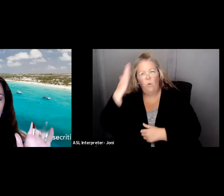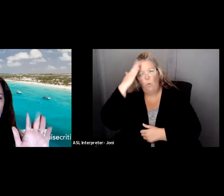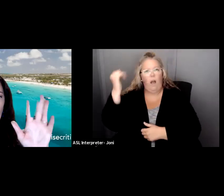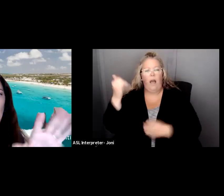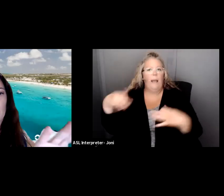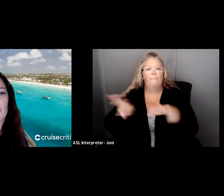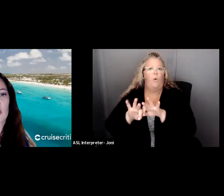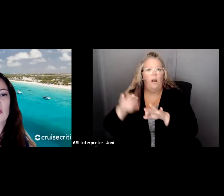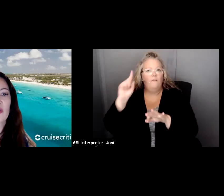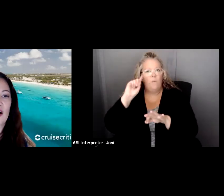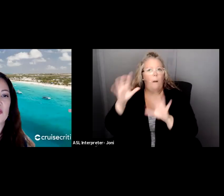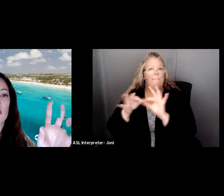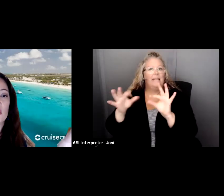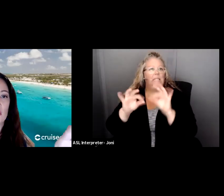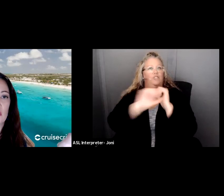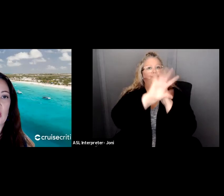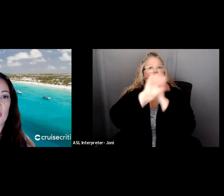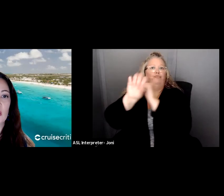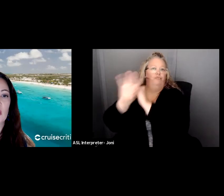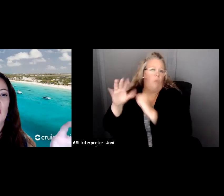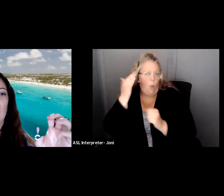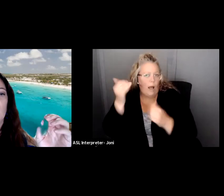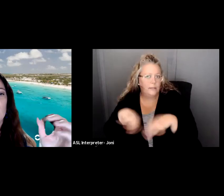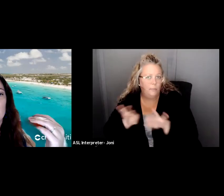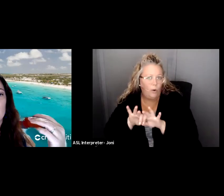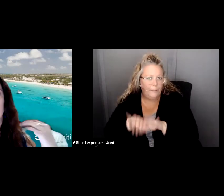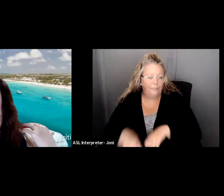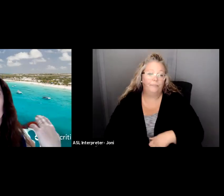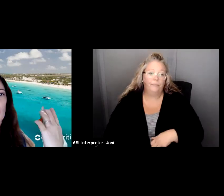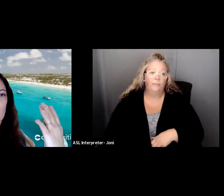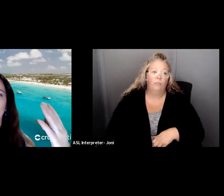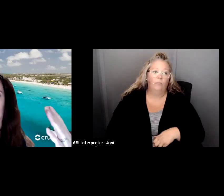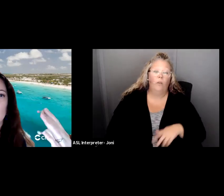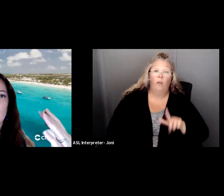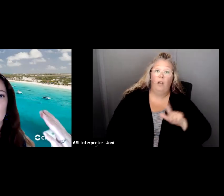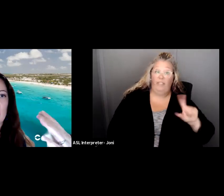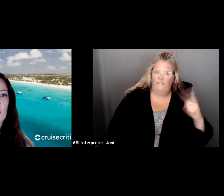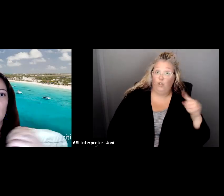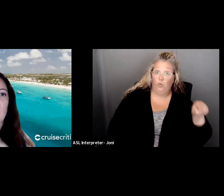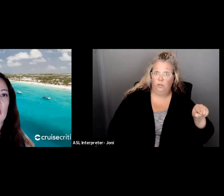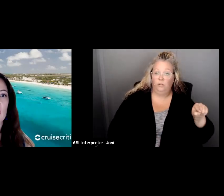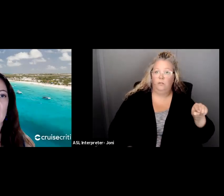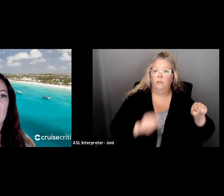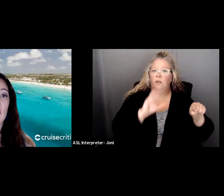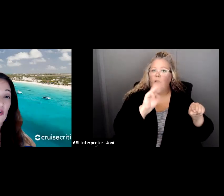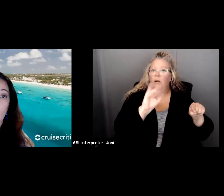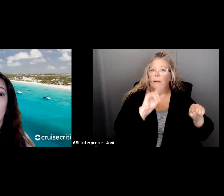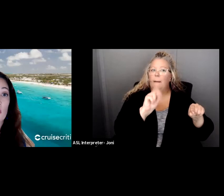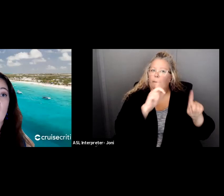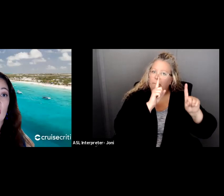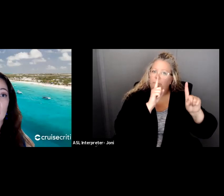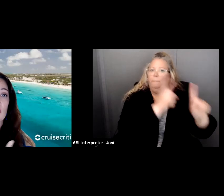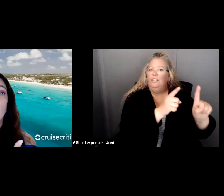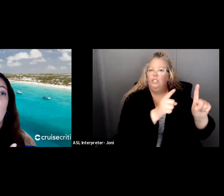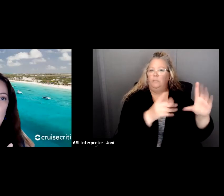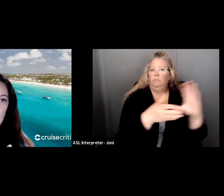All right, we start on the left, the mission statement. Mission statement is just going to be one succinct statement that's going to say this is what